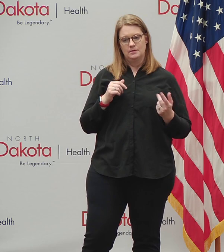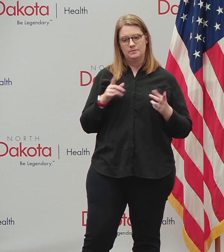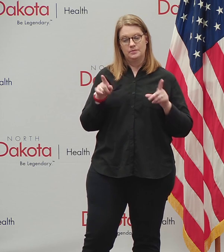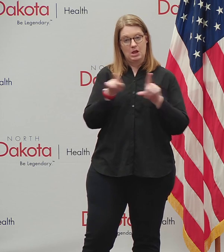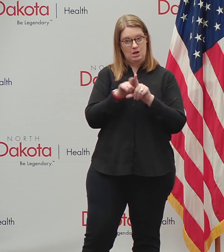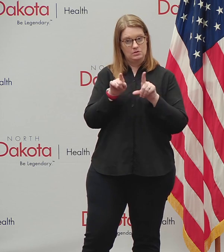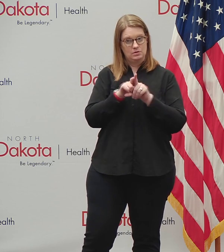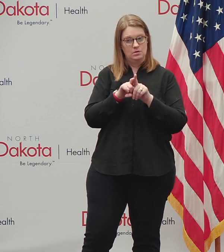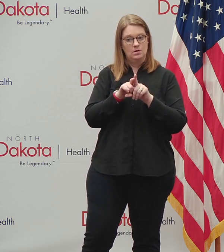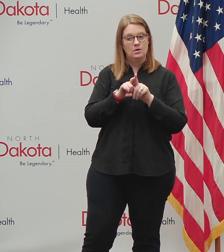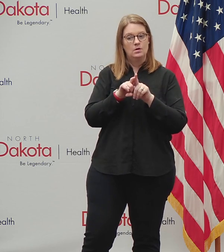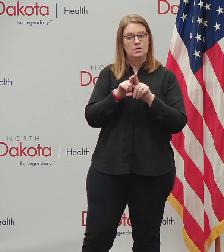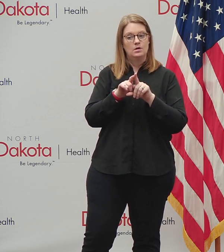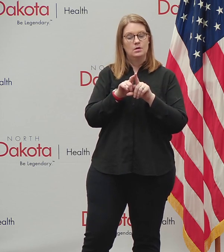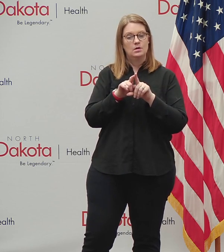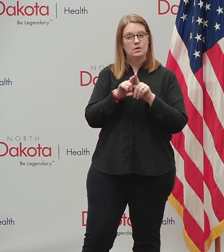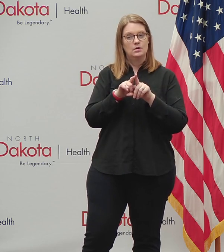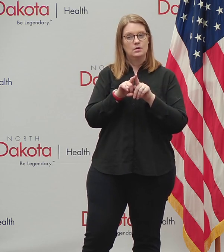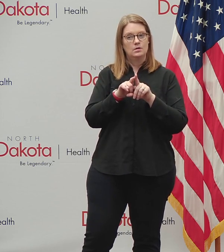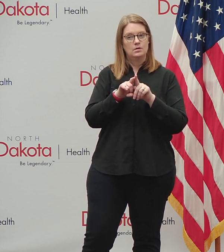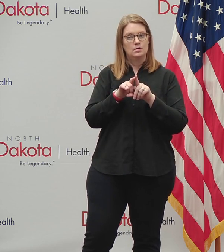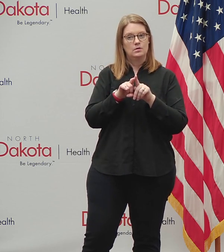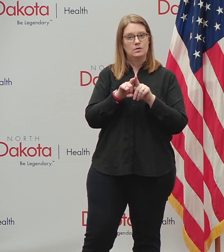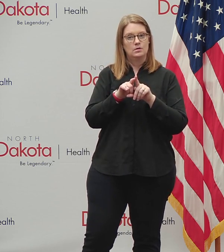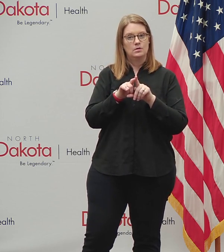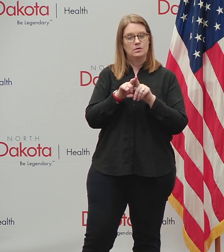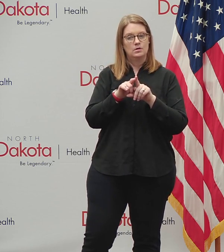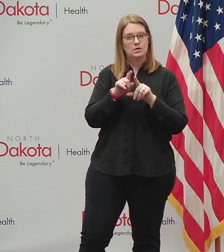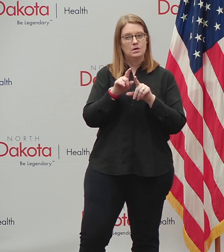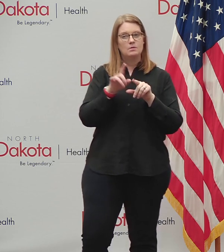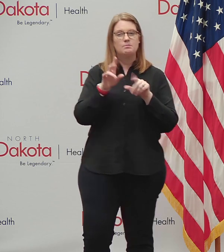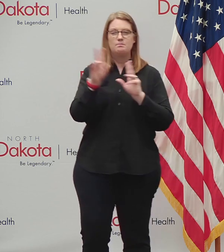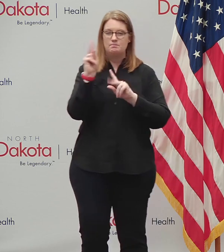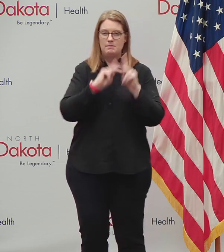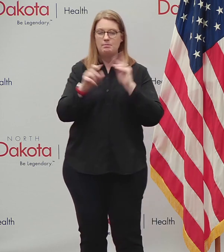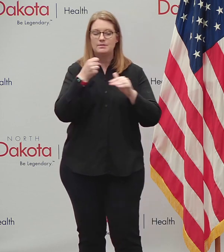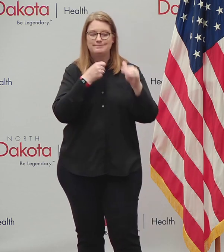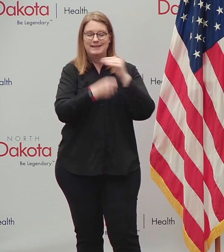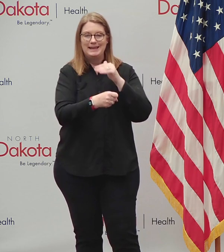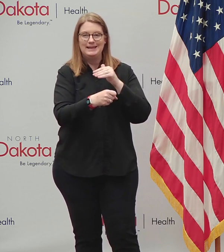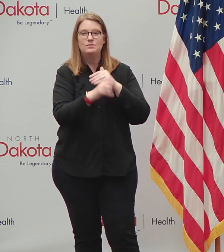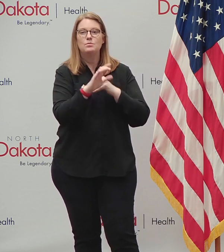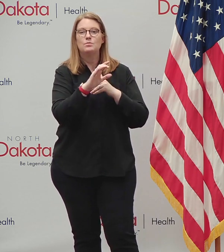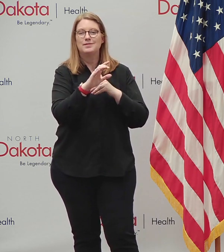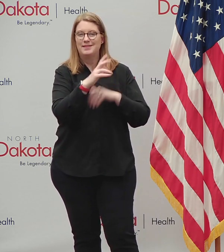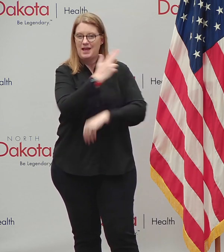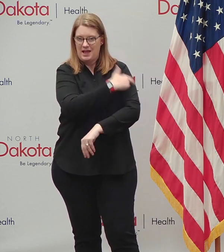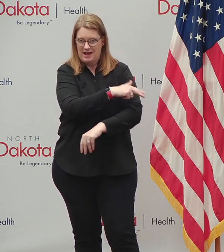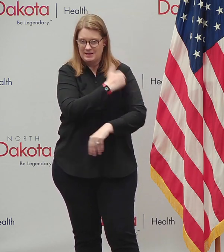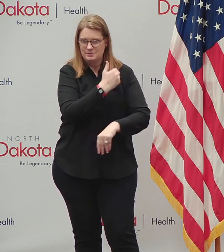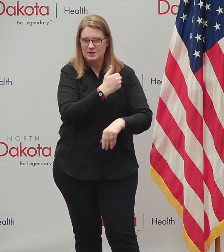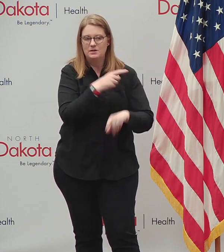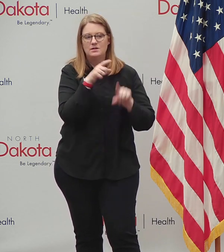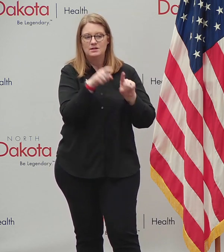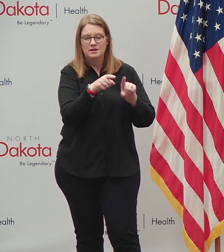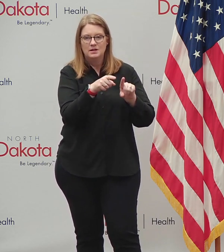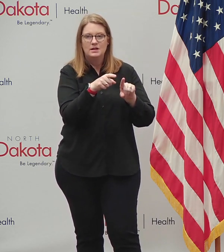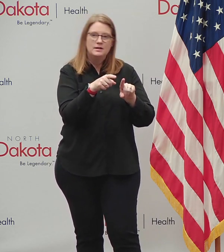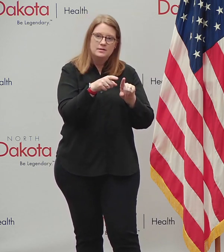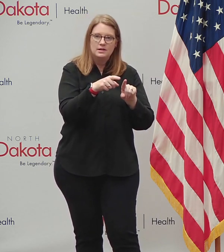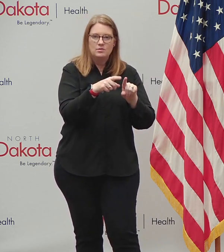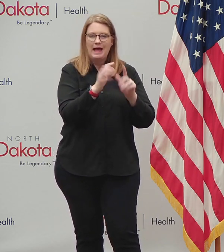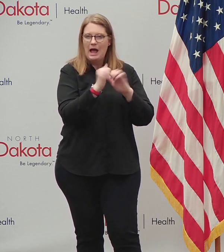those hospitalized with COVID has been used as a reporting measure. This is not necessarily the best transparency